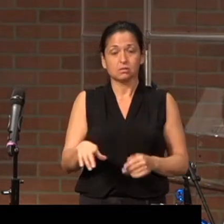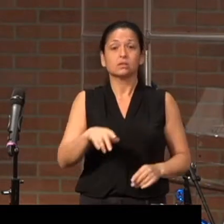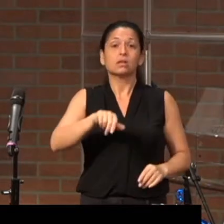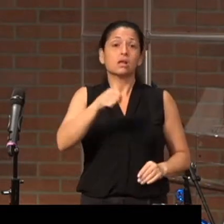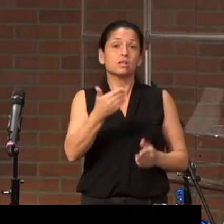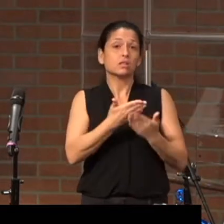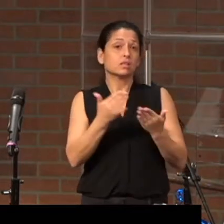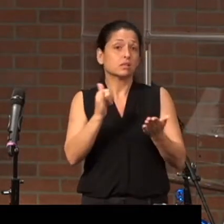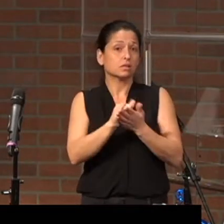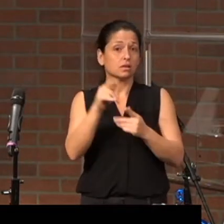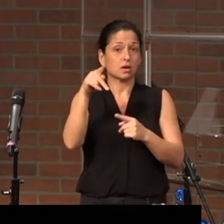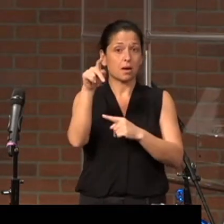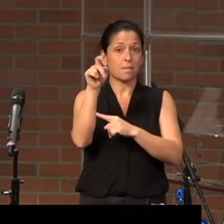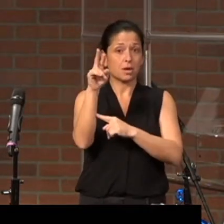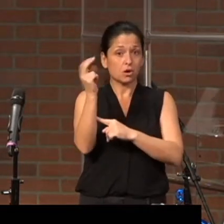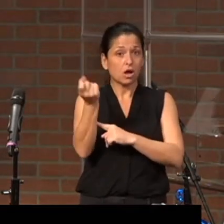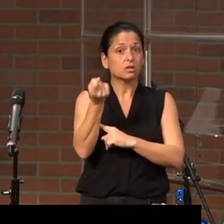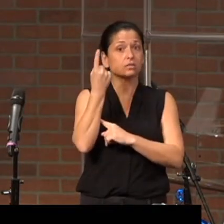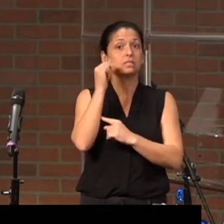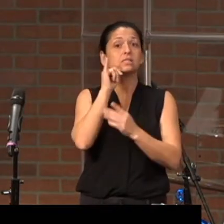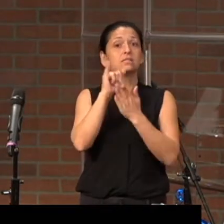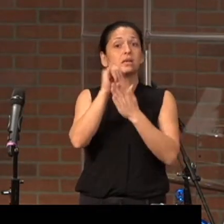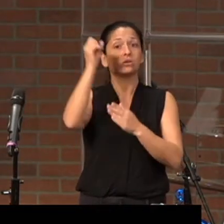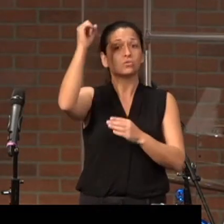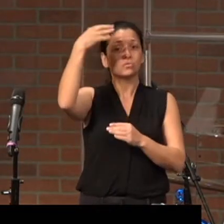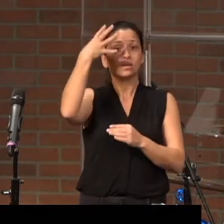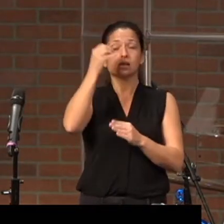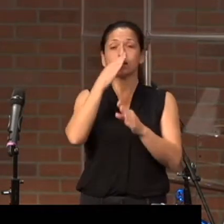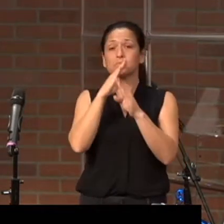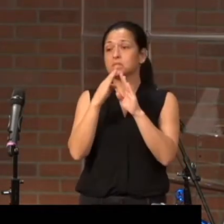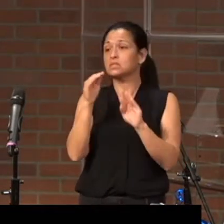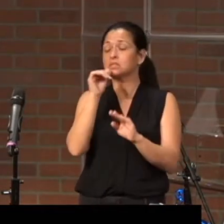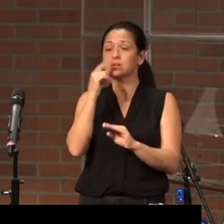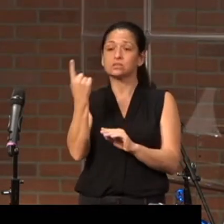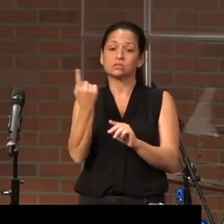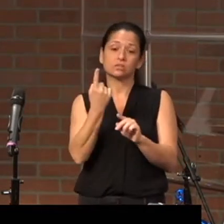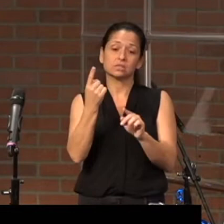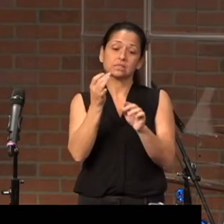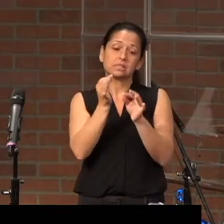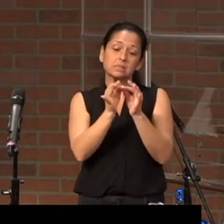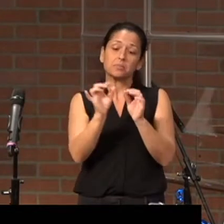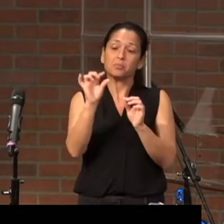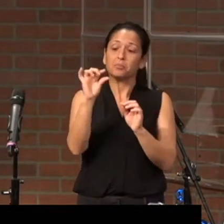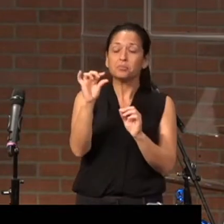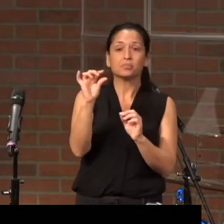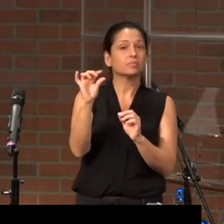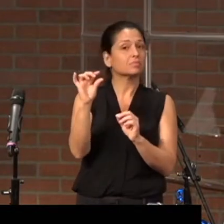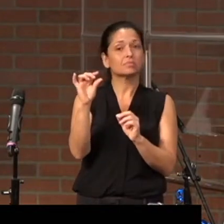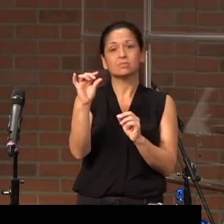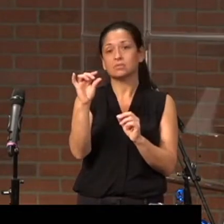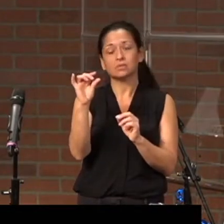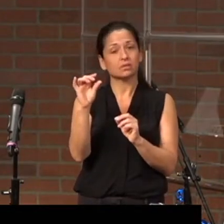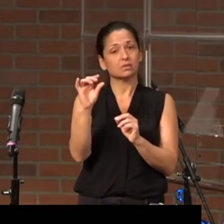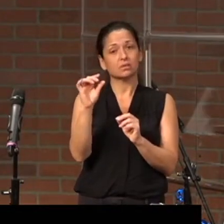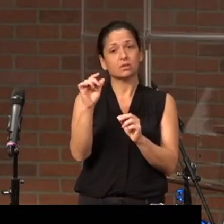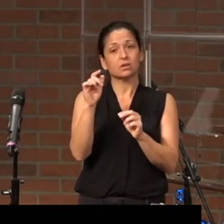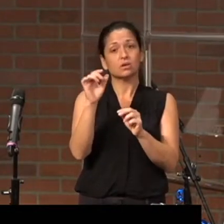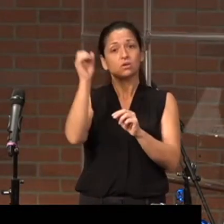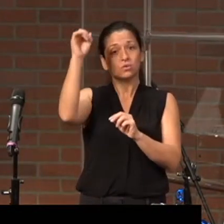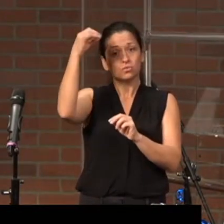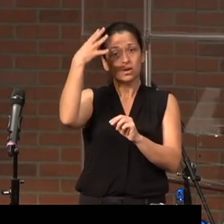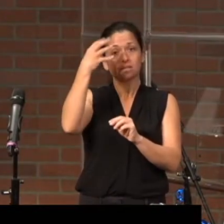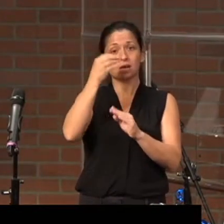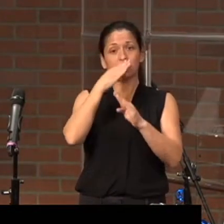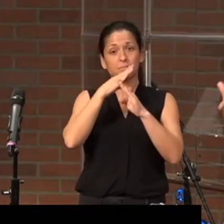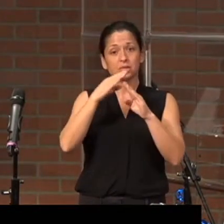understands is that grace and peace isn't just like a little thimbleful. Grace and peace in